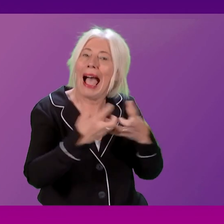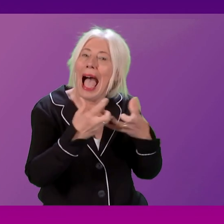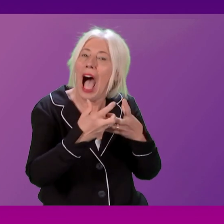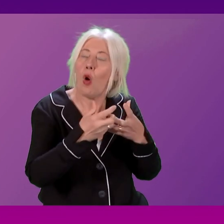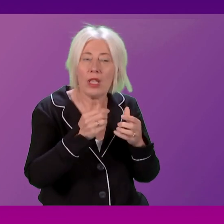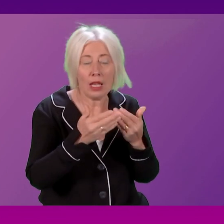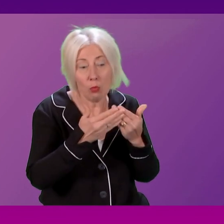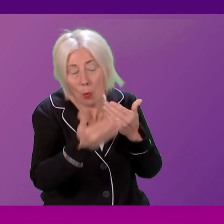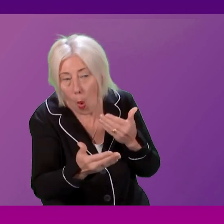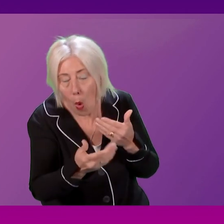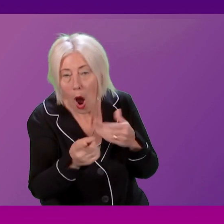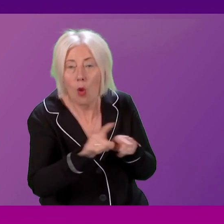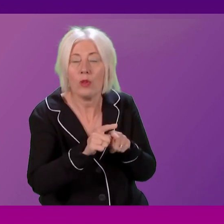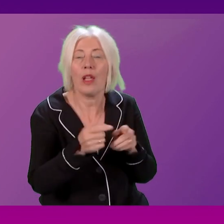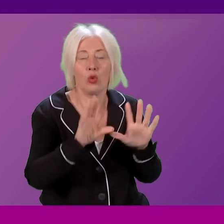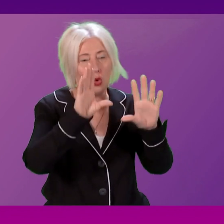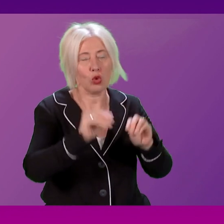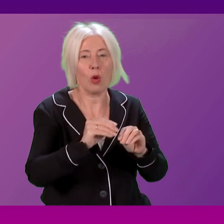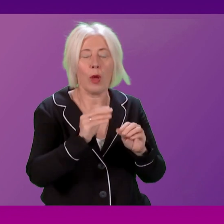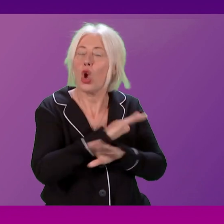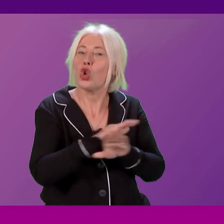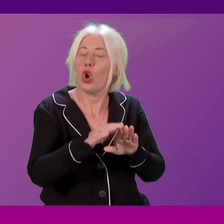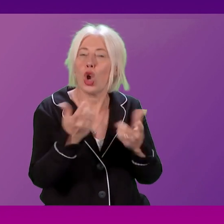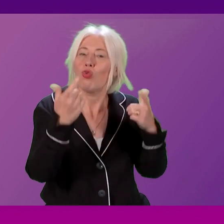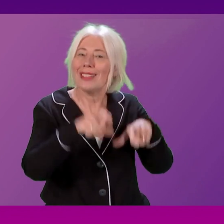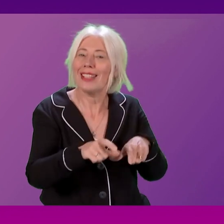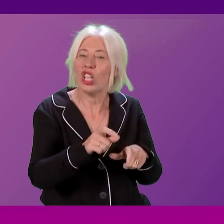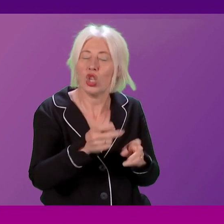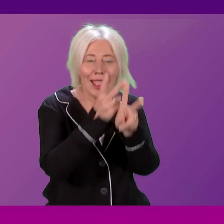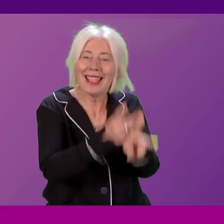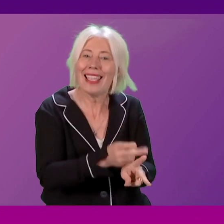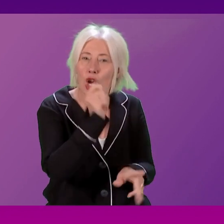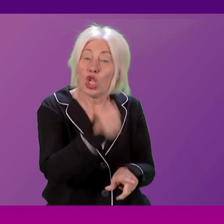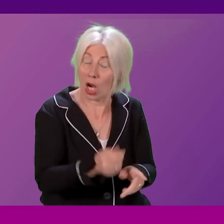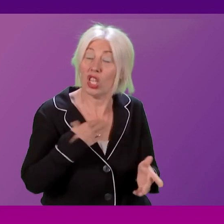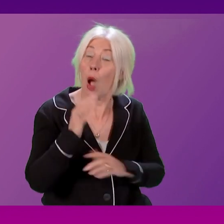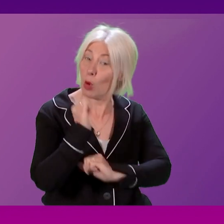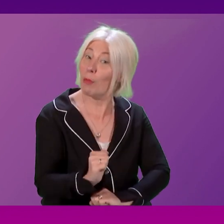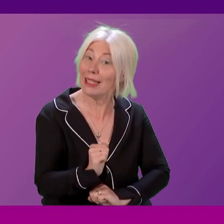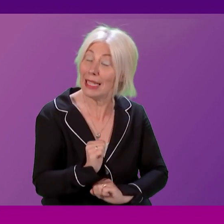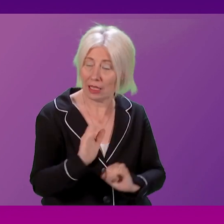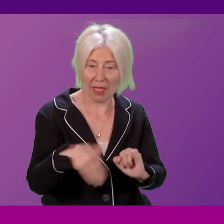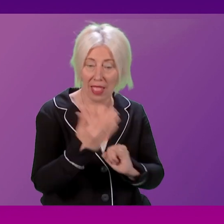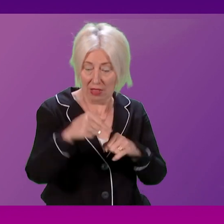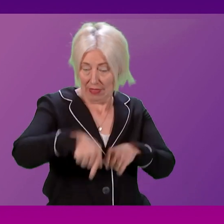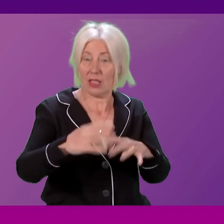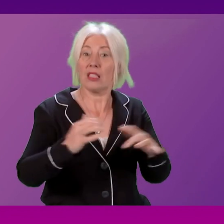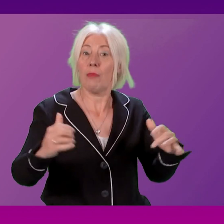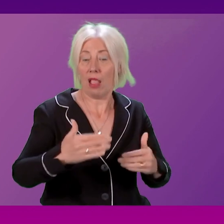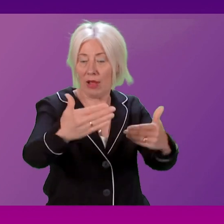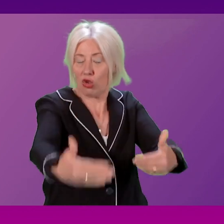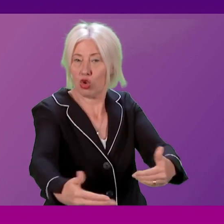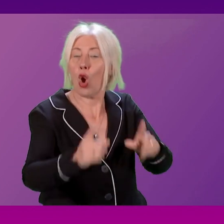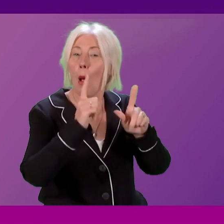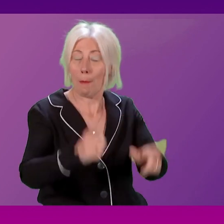including, of course, the ending of non-residential care charges, which we are still committed to do by the end of this parliamentary term. But I would say to Pam Duncan